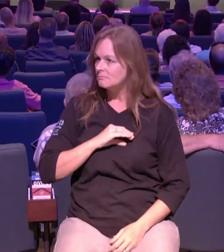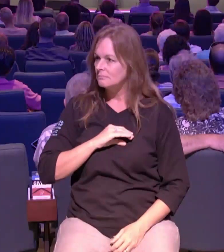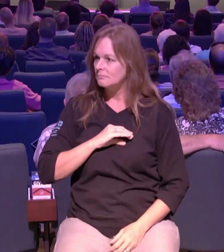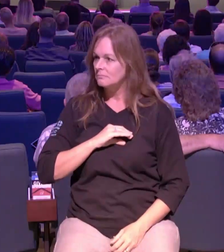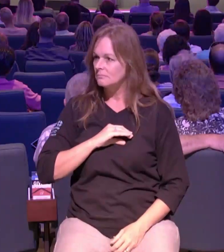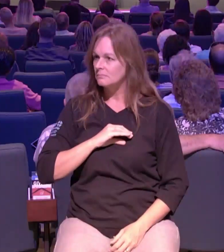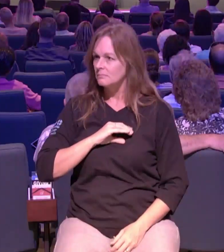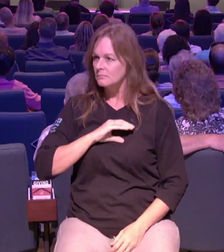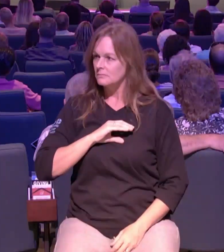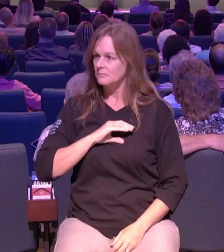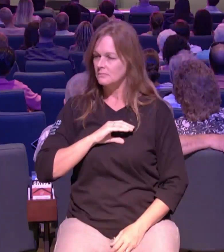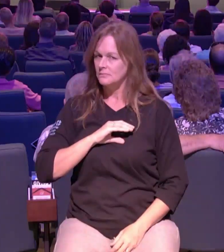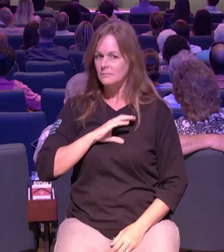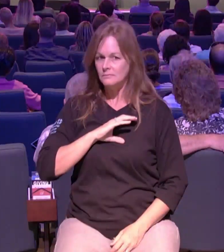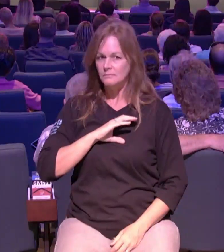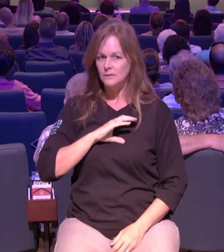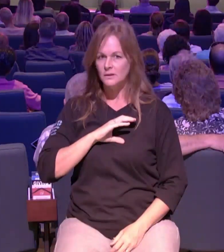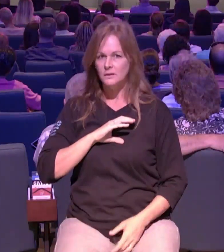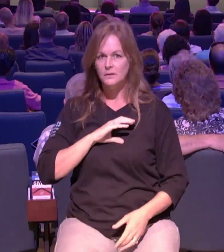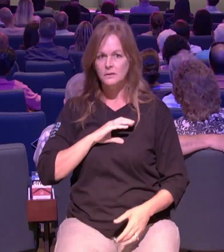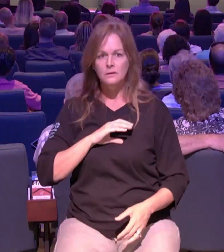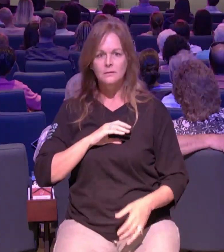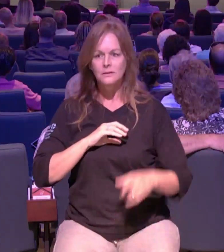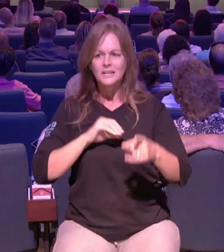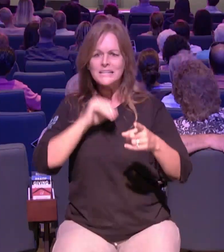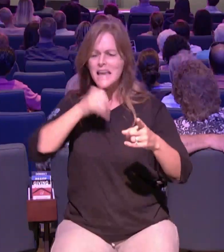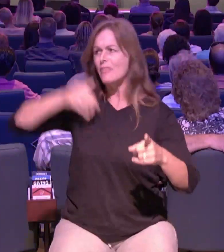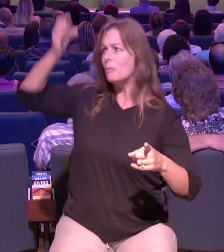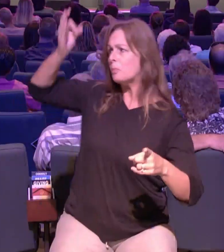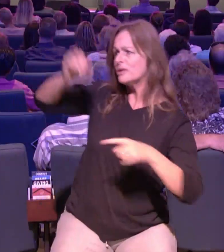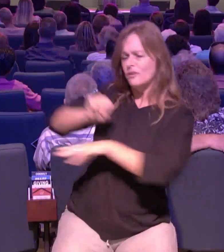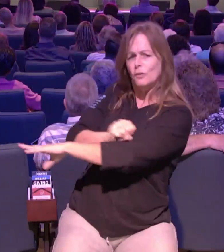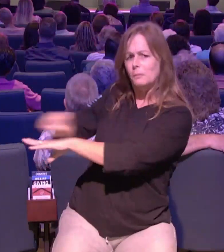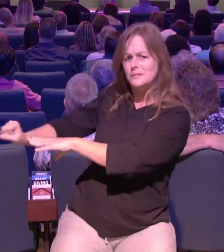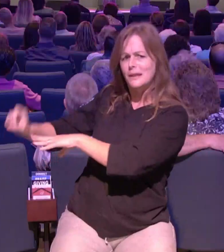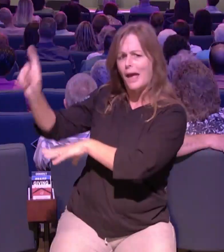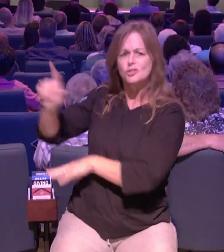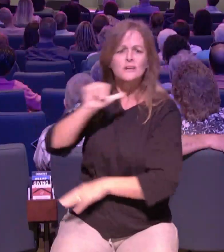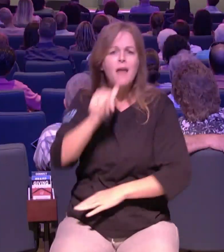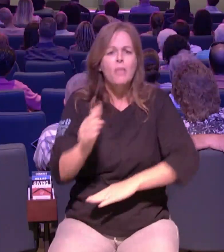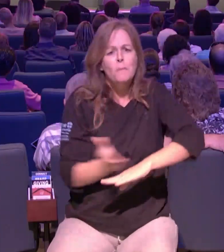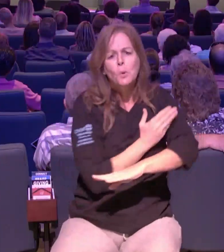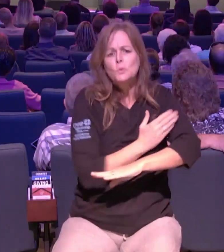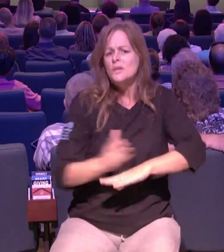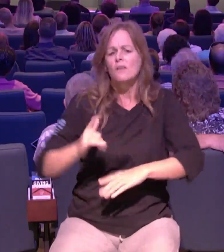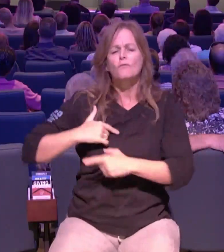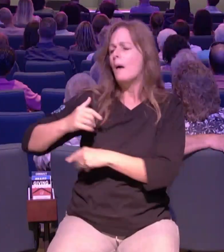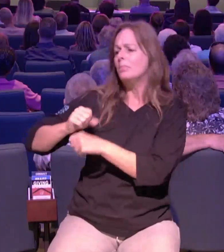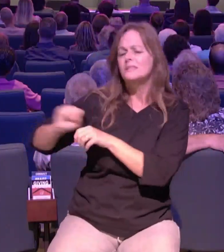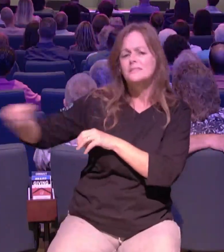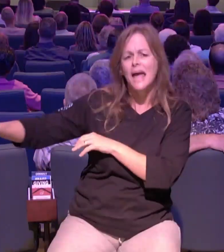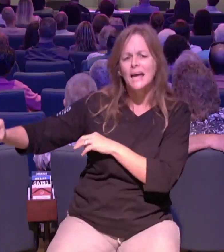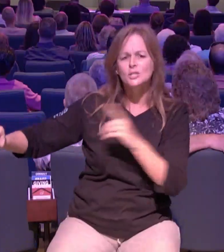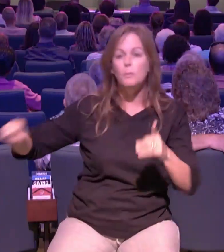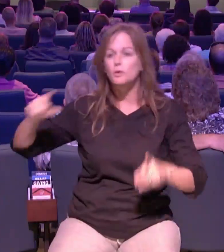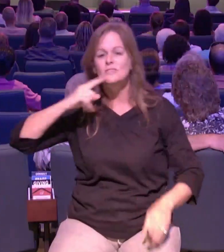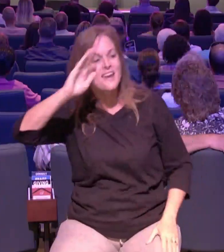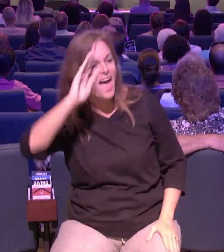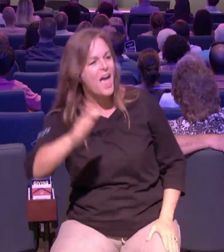i'm glad they're getting it here it's sad this is the only place they're getting it but how important is it that you're giving somebody a hug how important is you're saying hey we love you we are